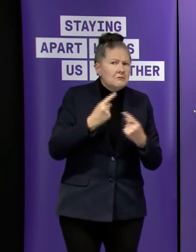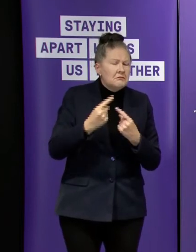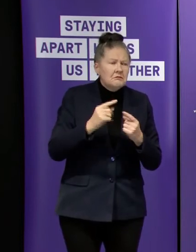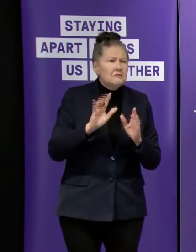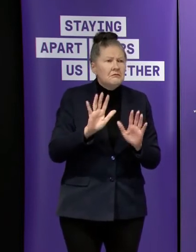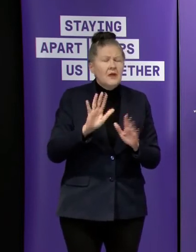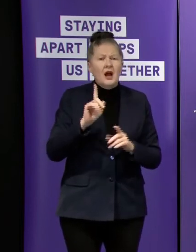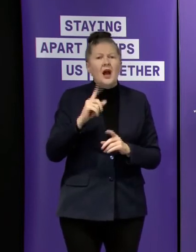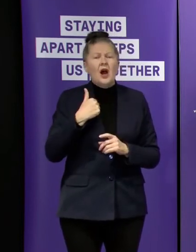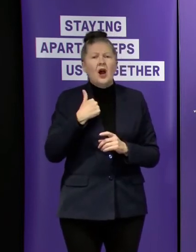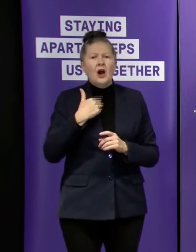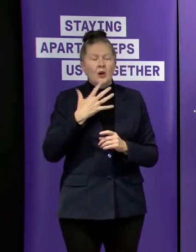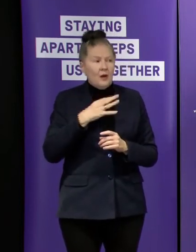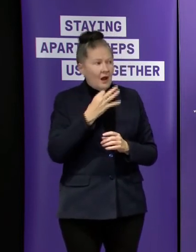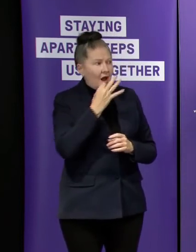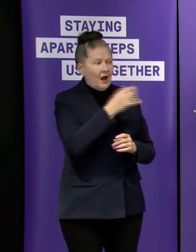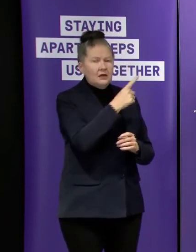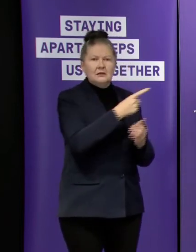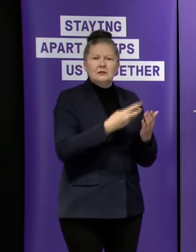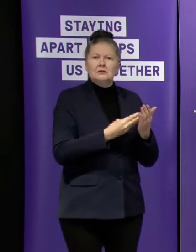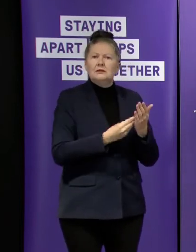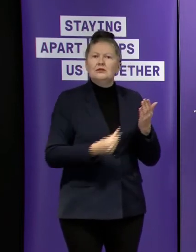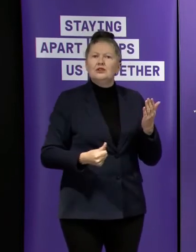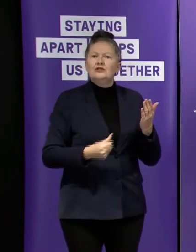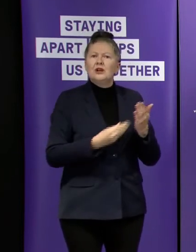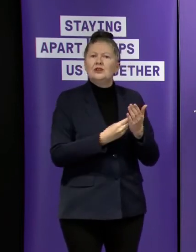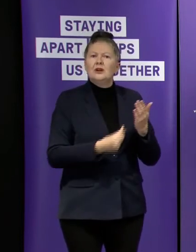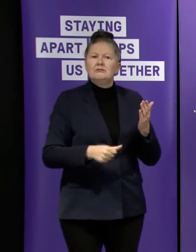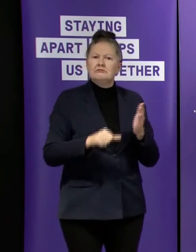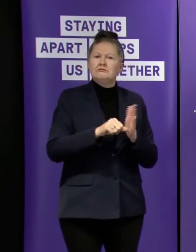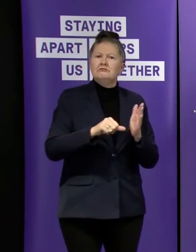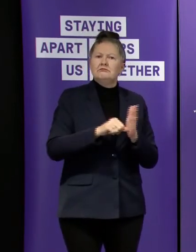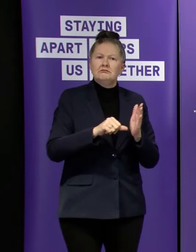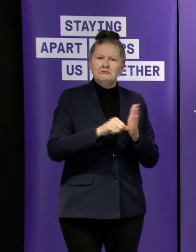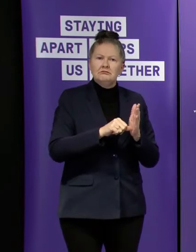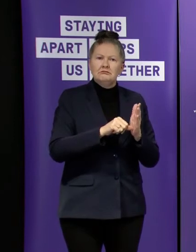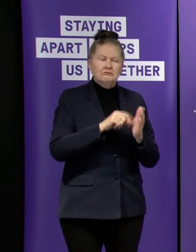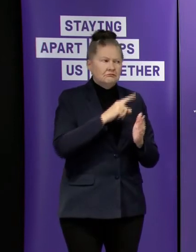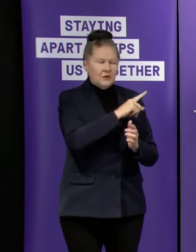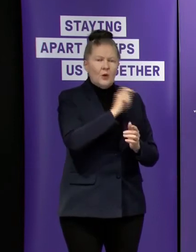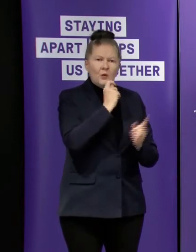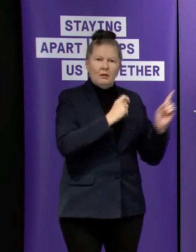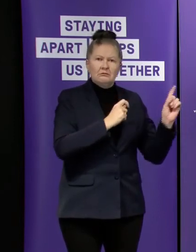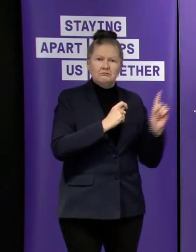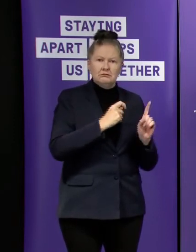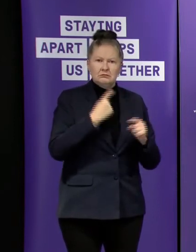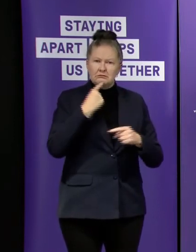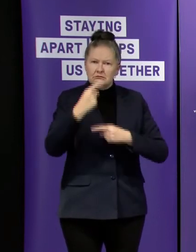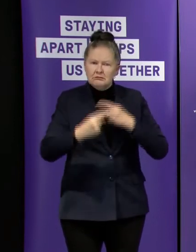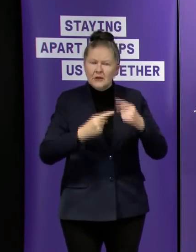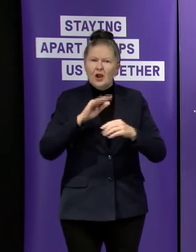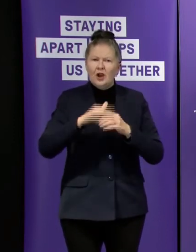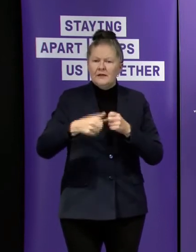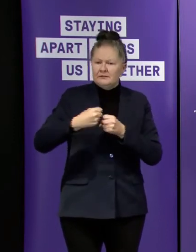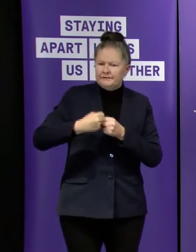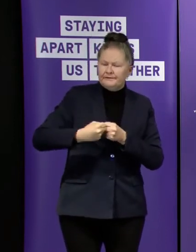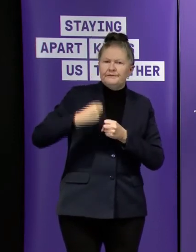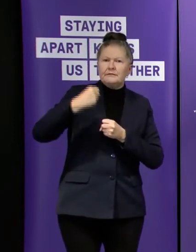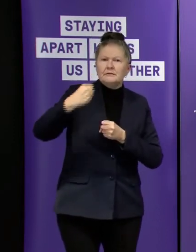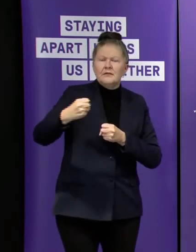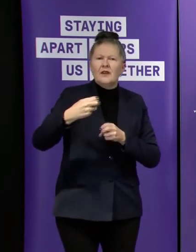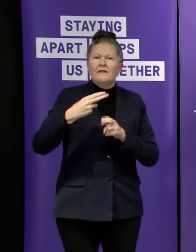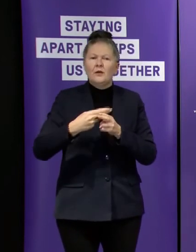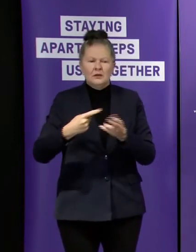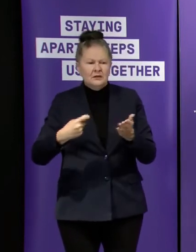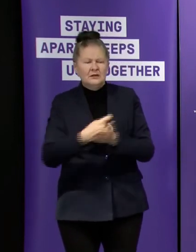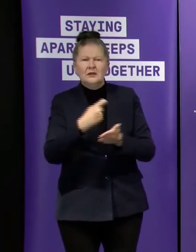is ask the treasurer uh to speak to some important extensions of residential and commercial